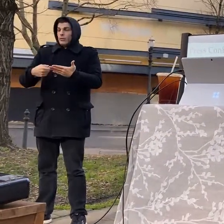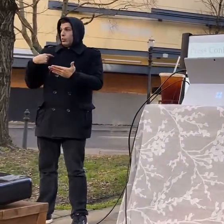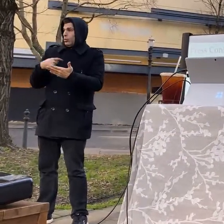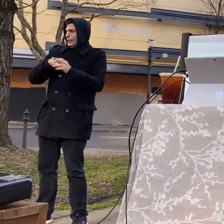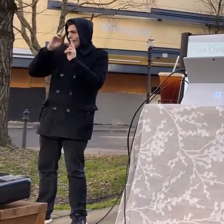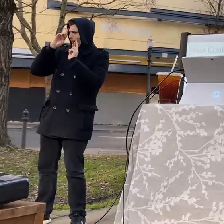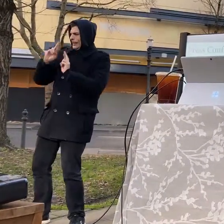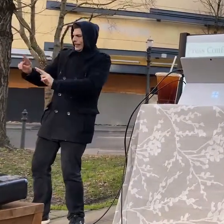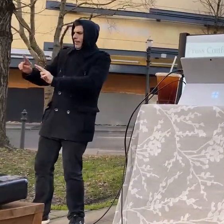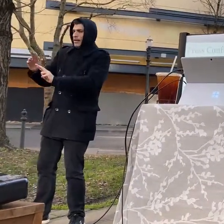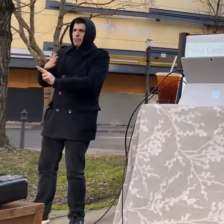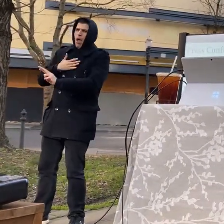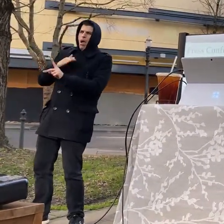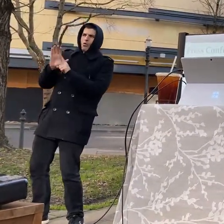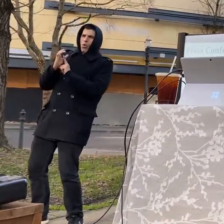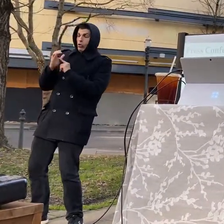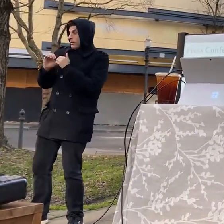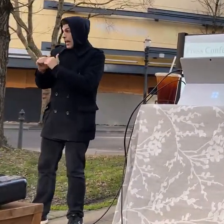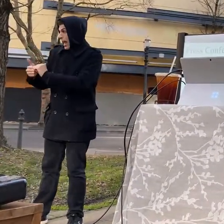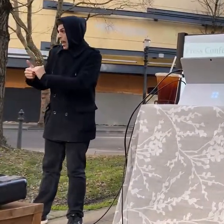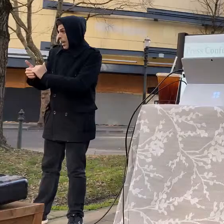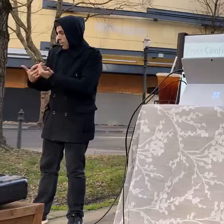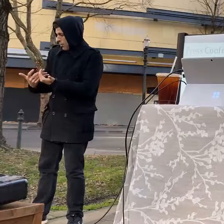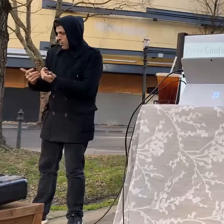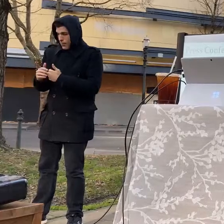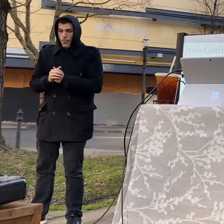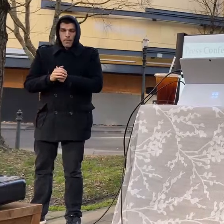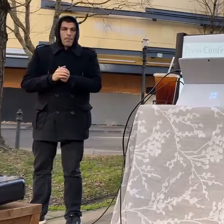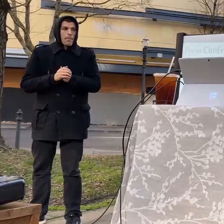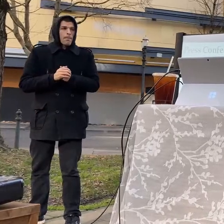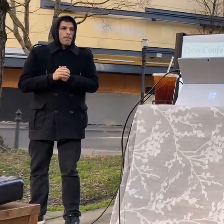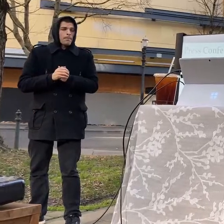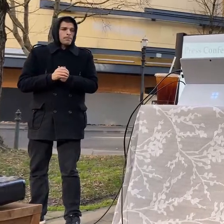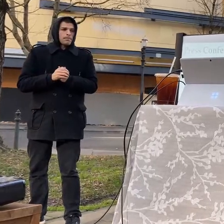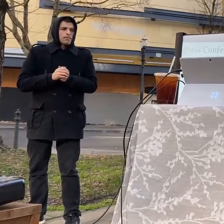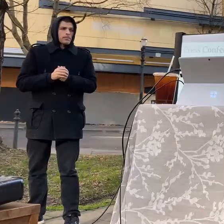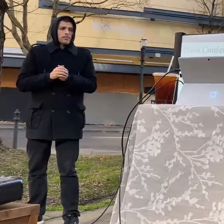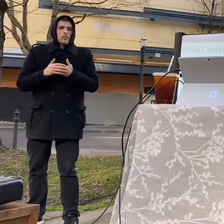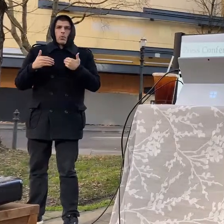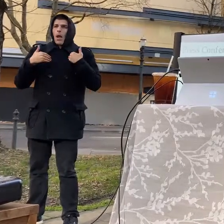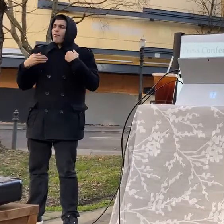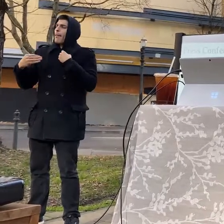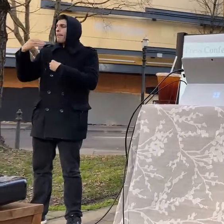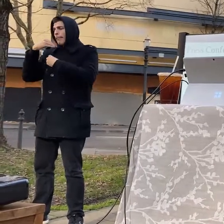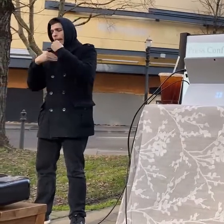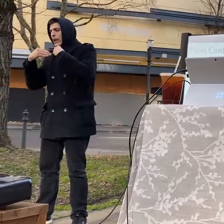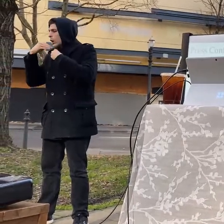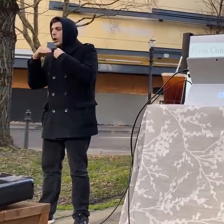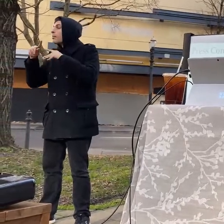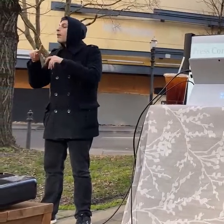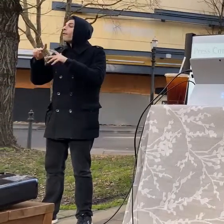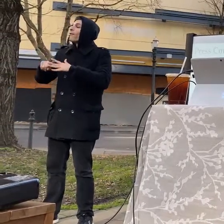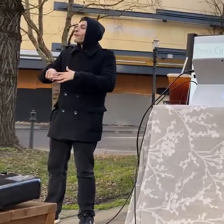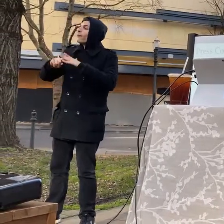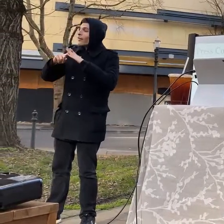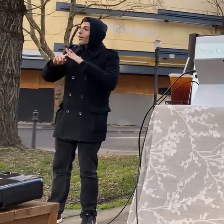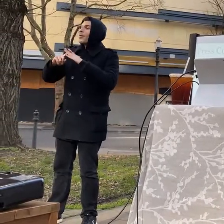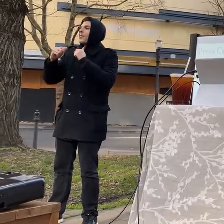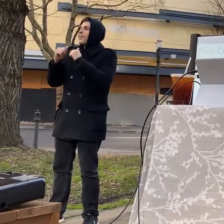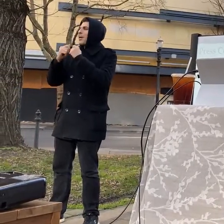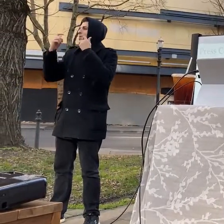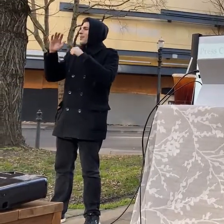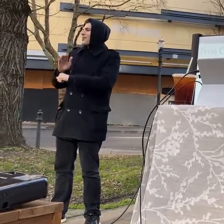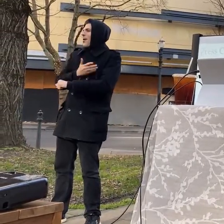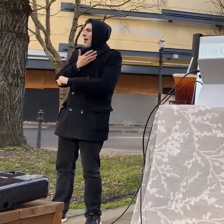and then good morning good afternoon my name is my indigenous name is close to aquaulogy